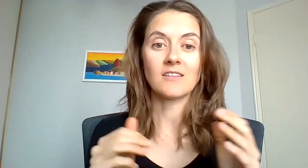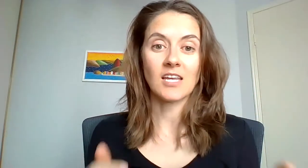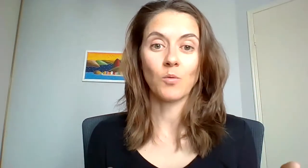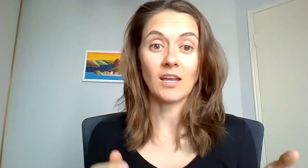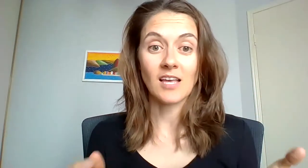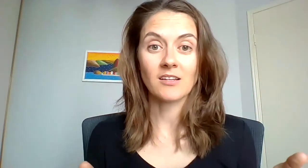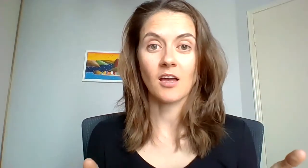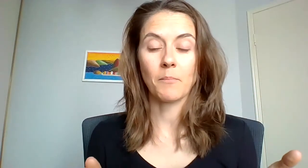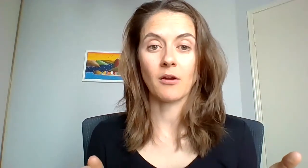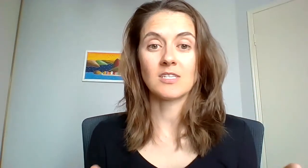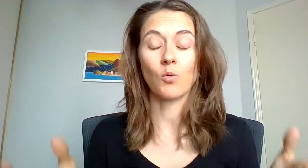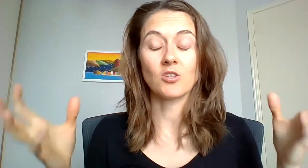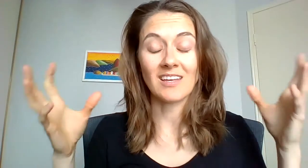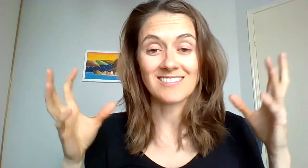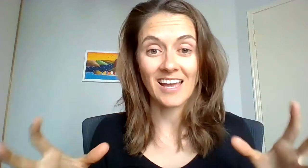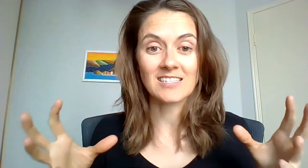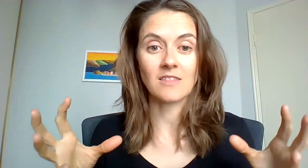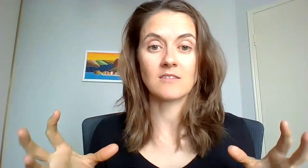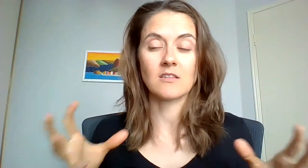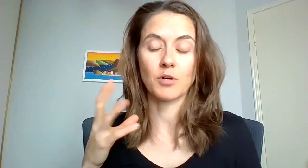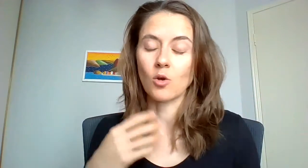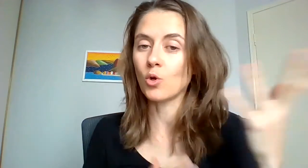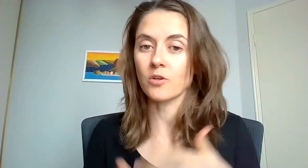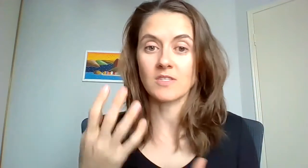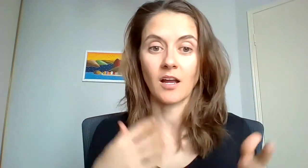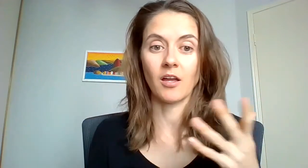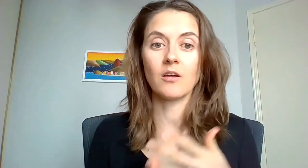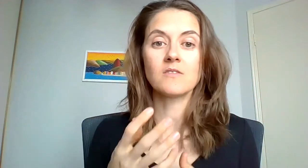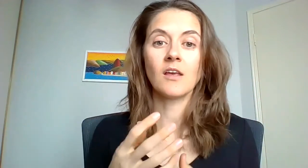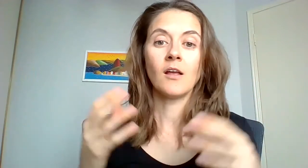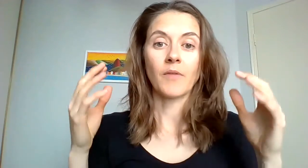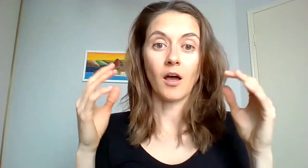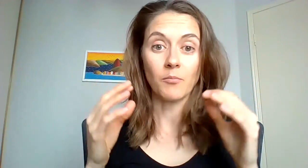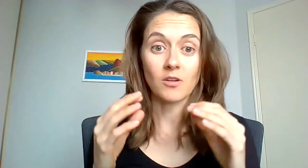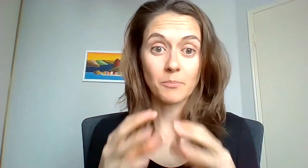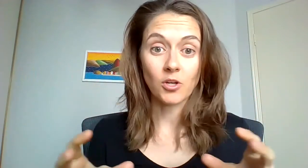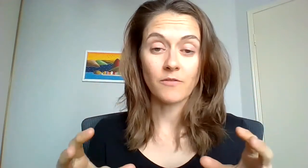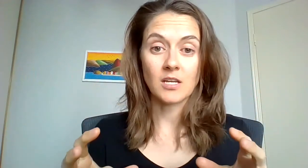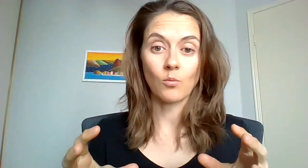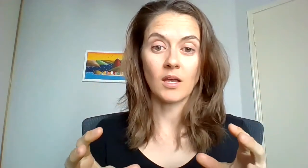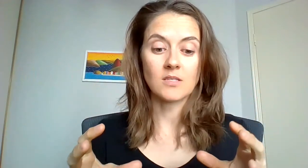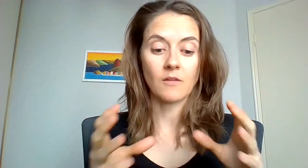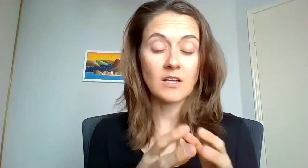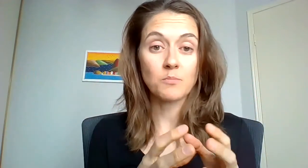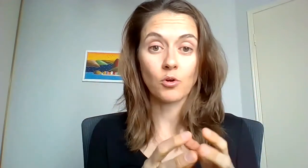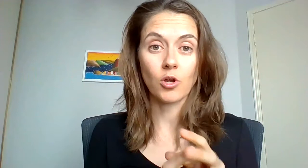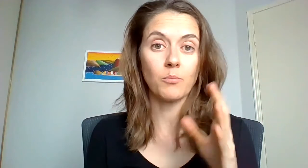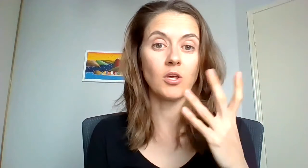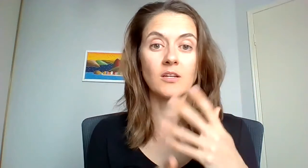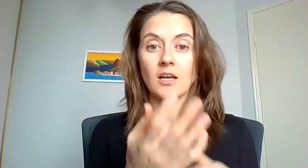it's 10 weeks heart-to-heart parenting we are doing exactly this is bringing all your scenarios I'm going to support you for 10 weeks in the Facebook group you get to